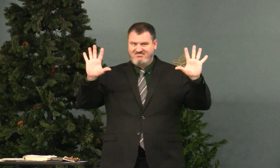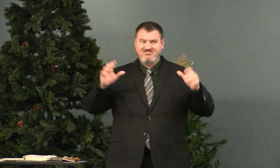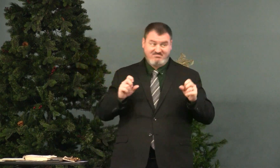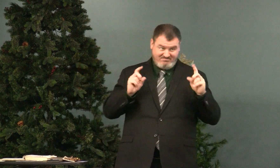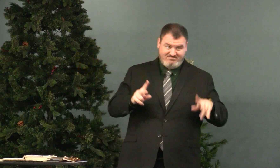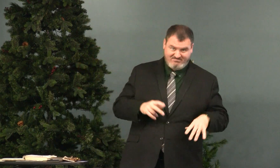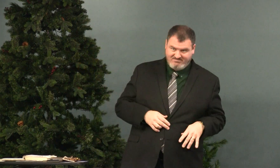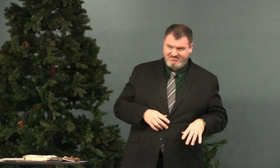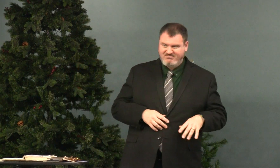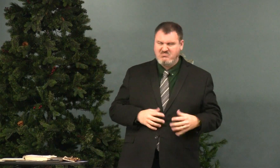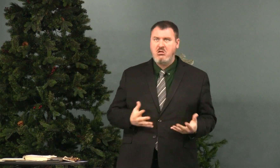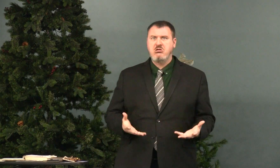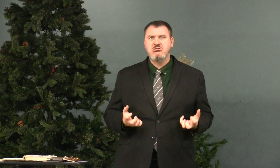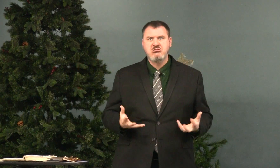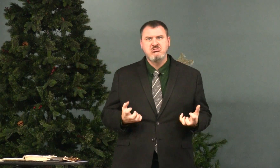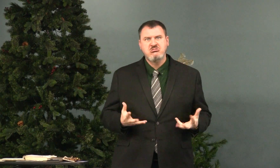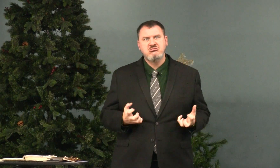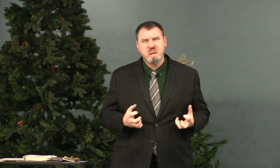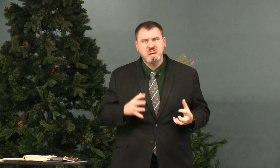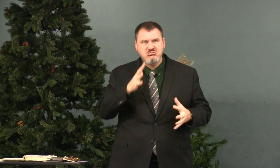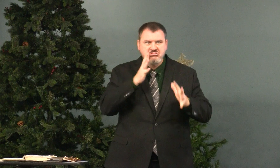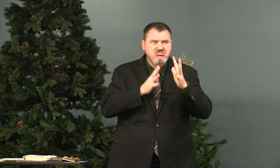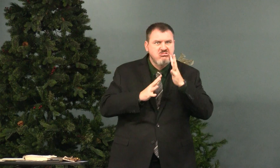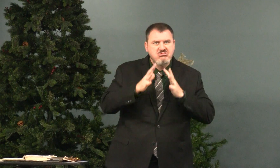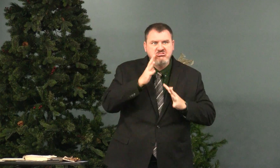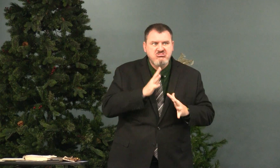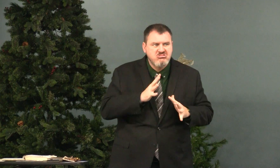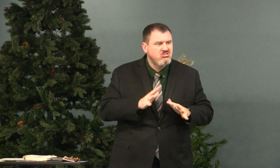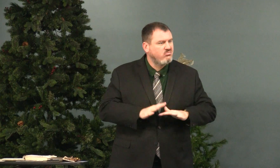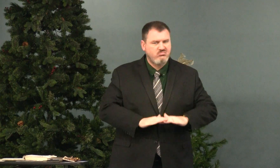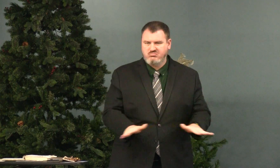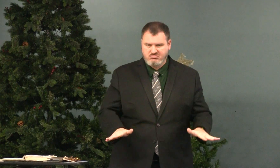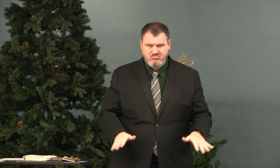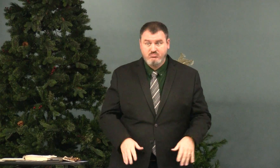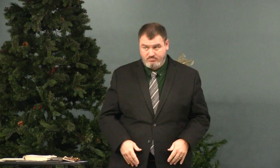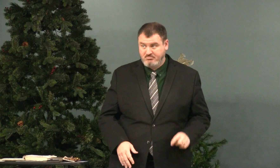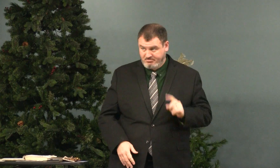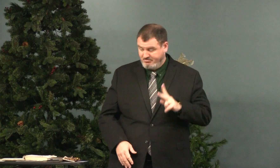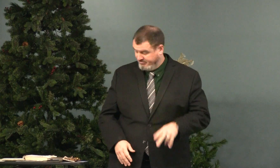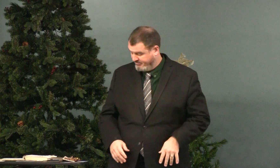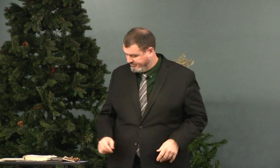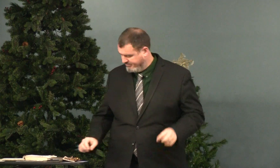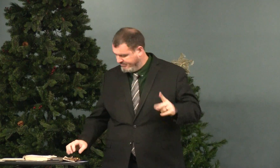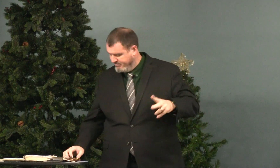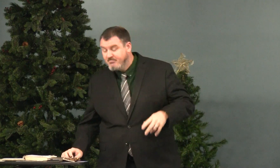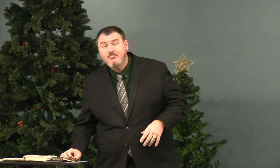Okay, with the five-hand shape, to want or to desire.